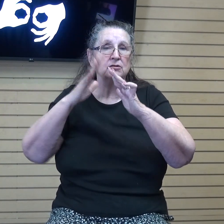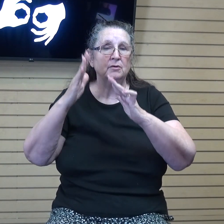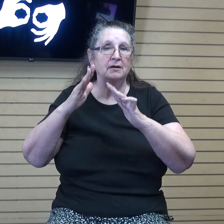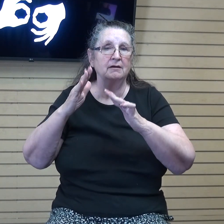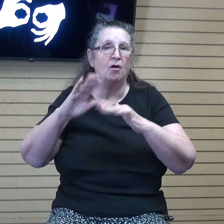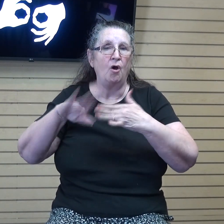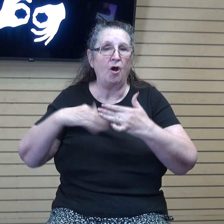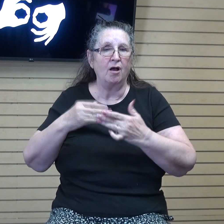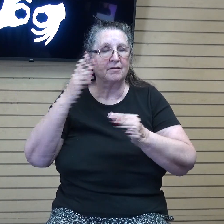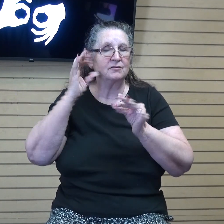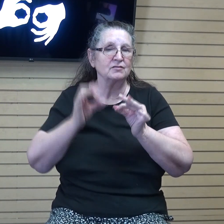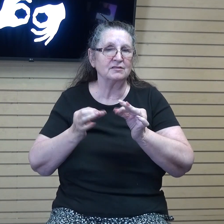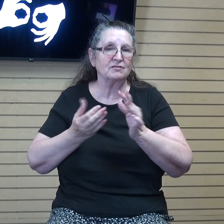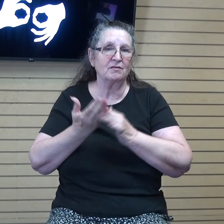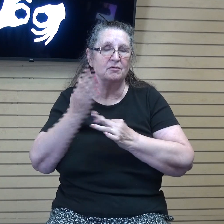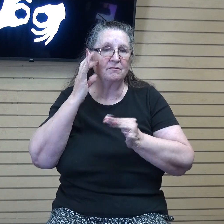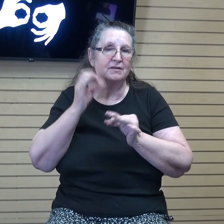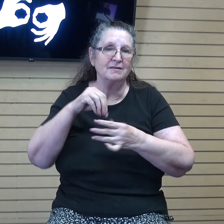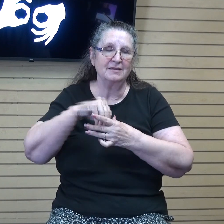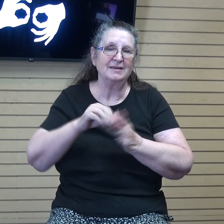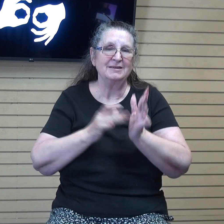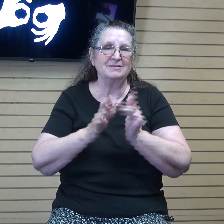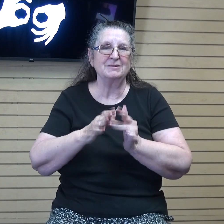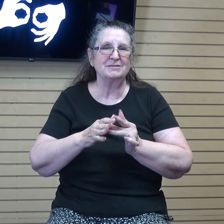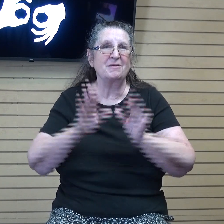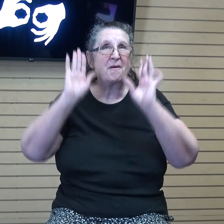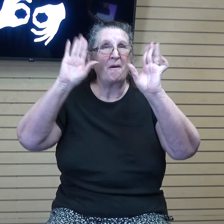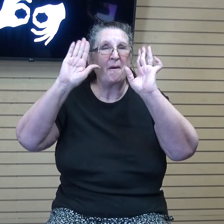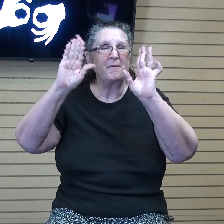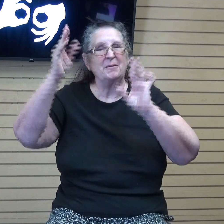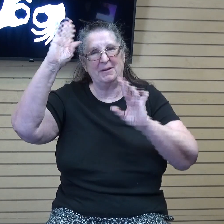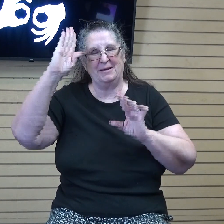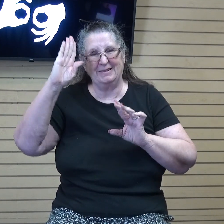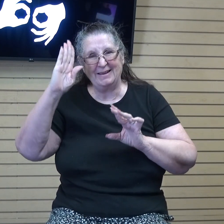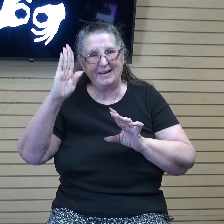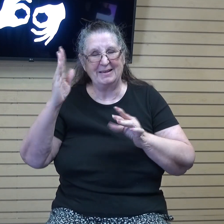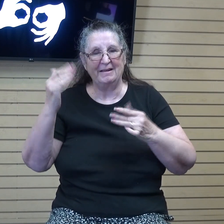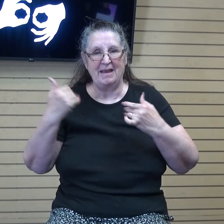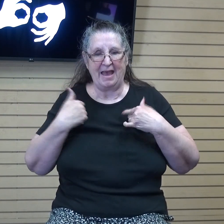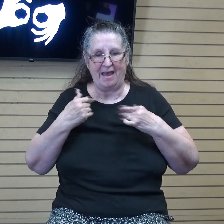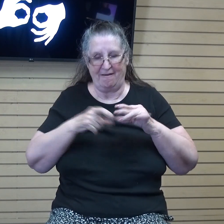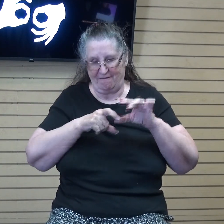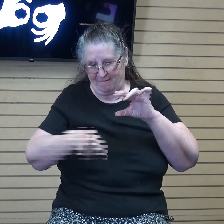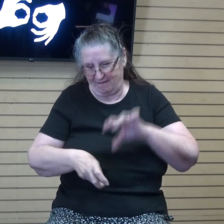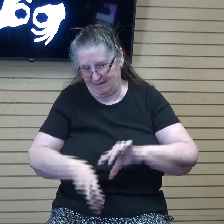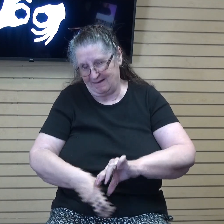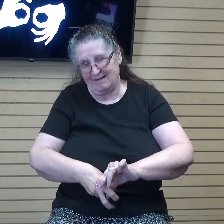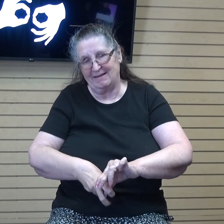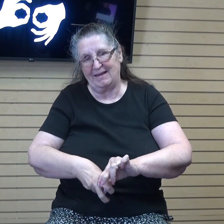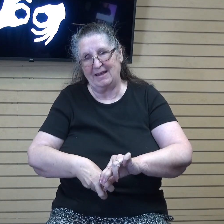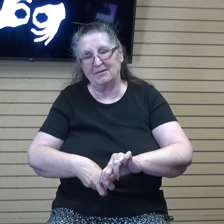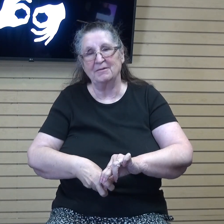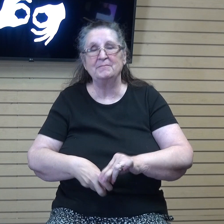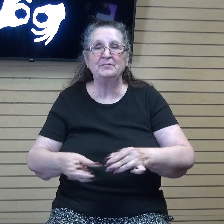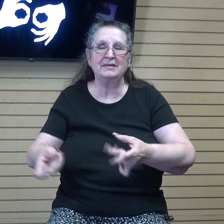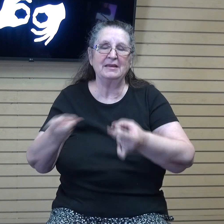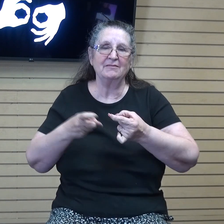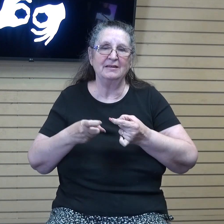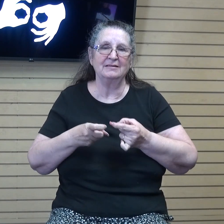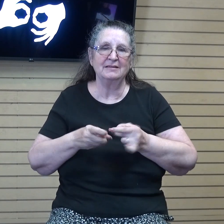What a great God we have. Amen? For dropping that anchor, right? What is also neat here is the chain can be seen as